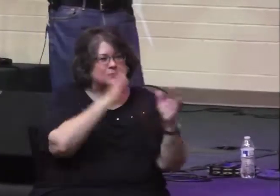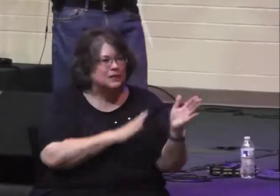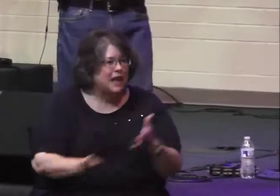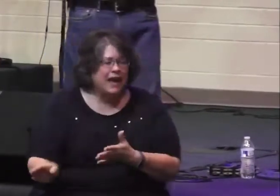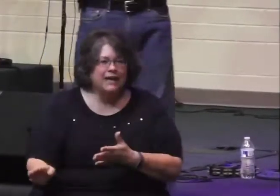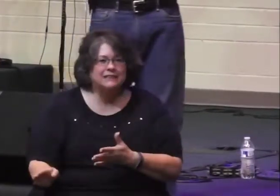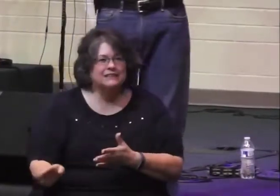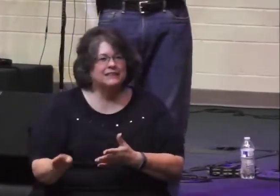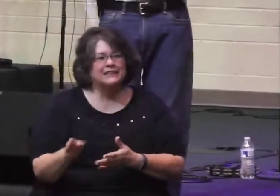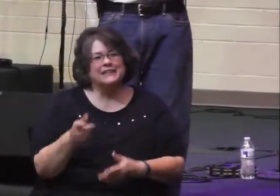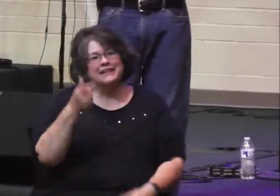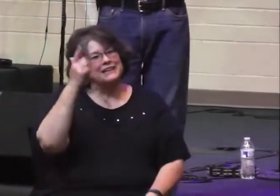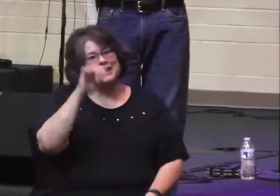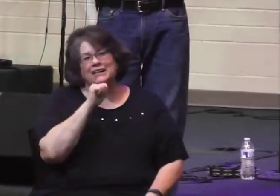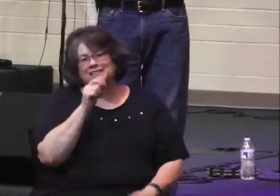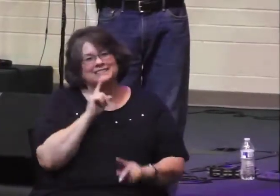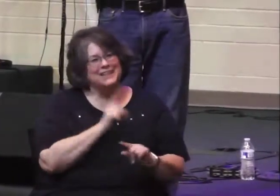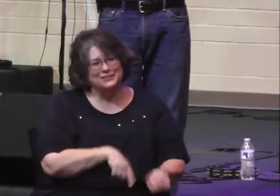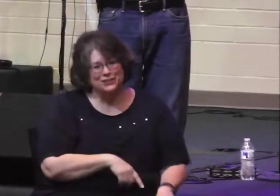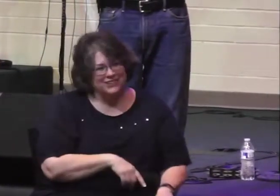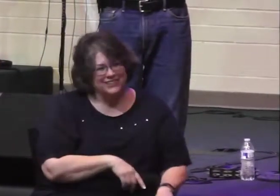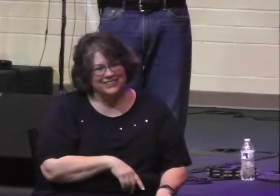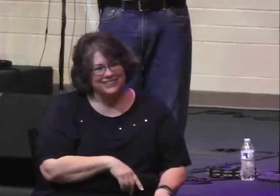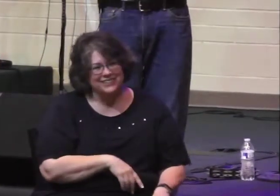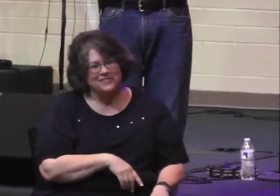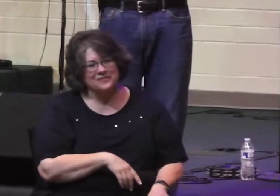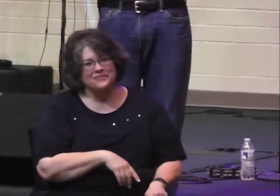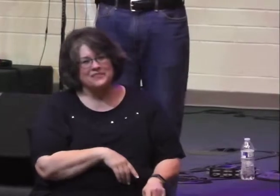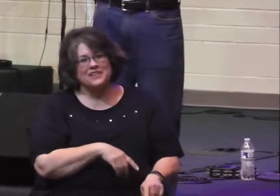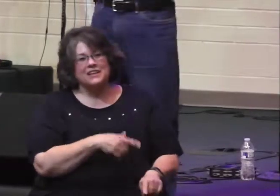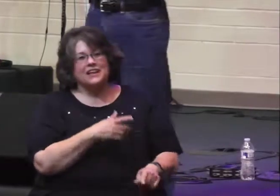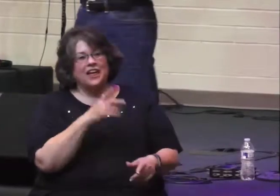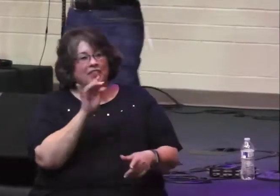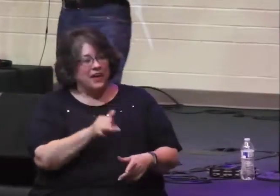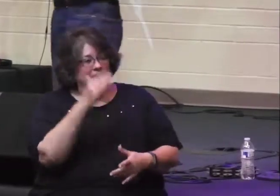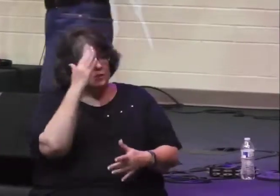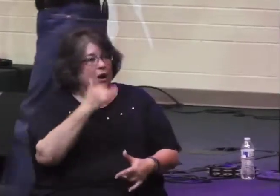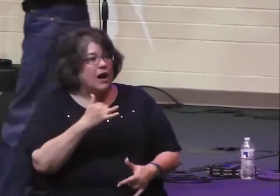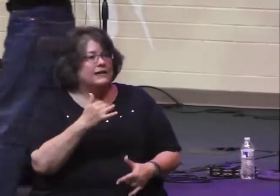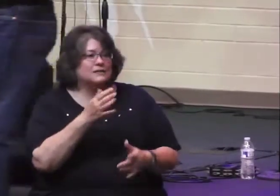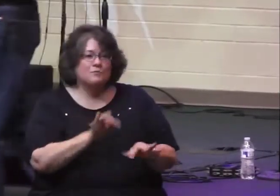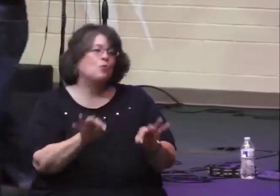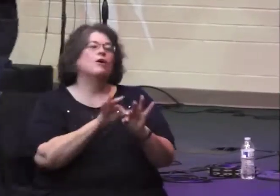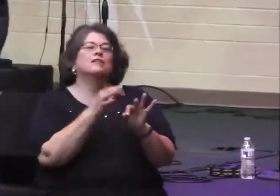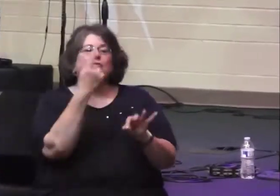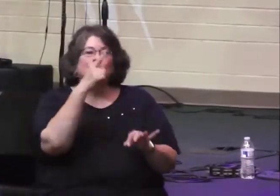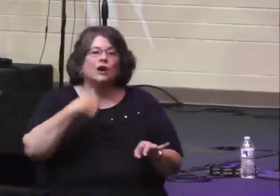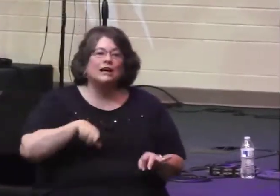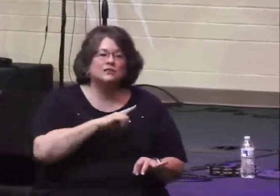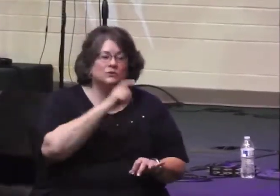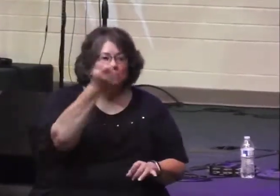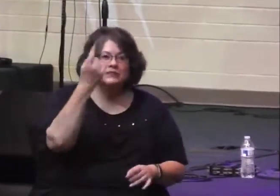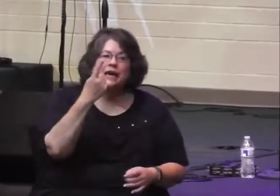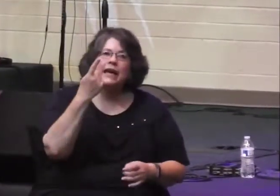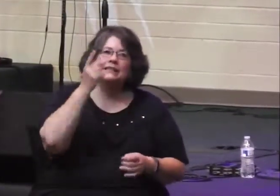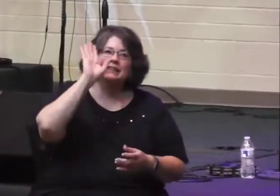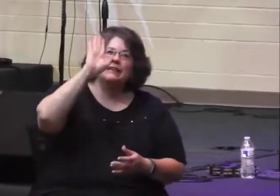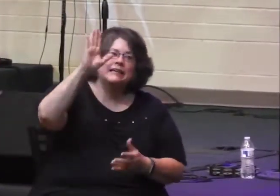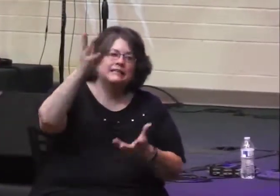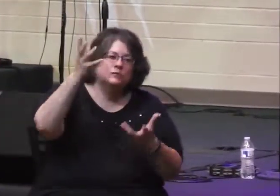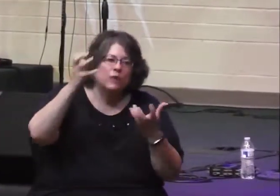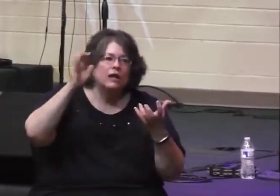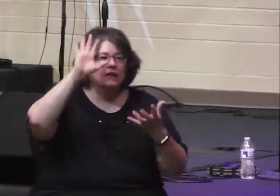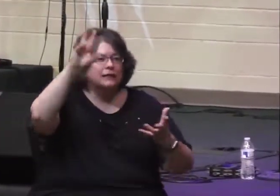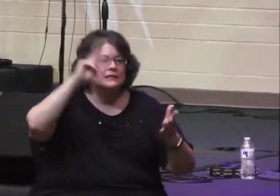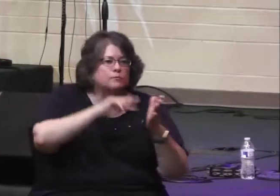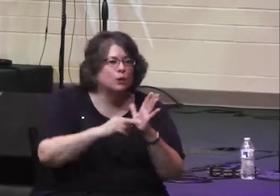That's why it's so important that we have a sense of what God is up to in history. What are his purposes for his